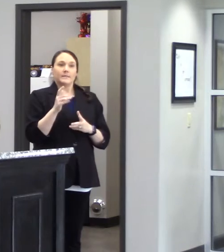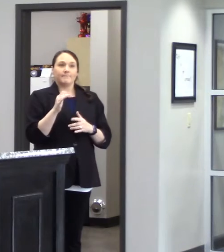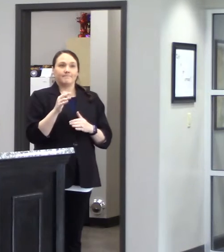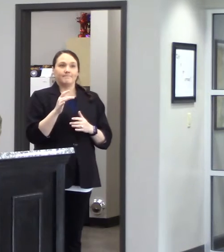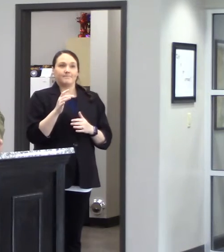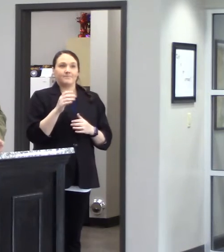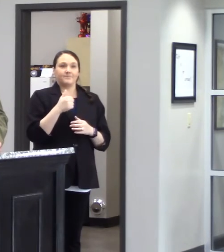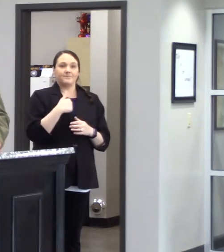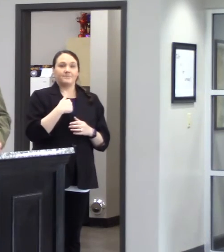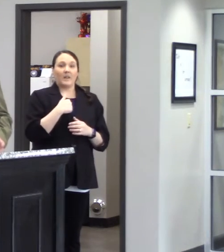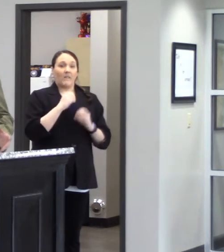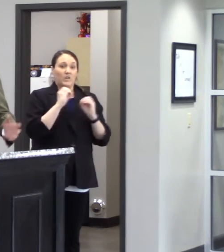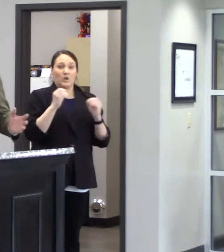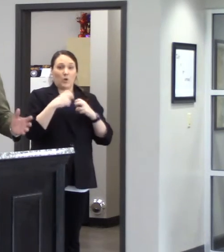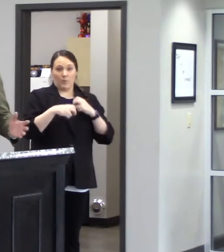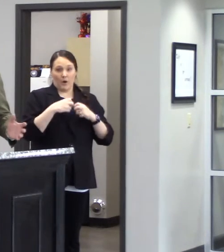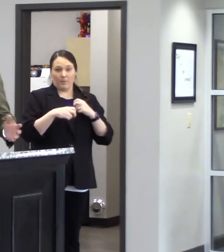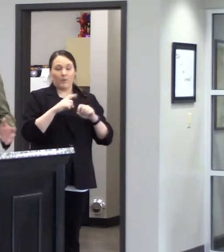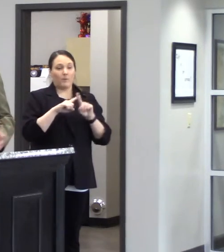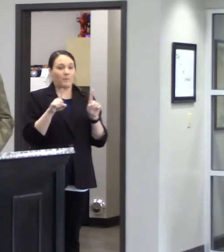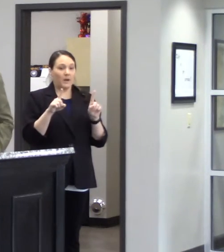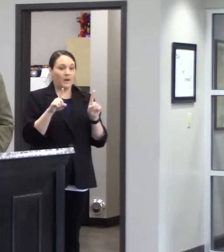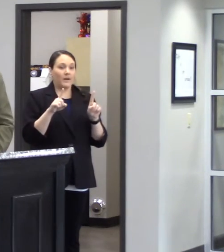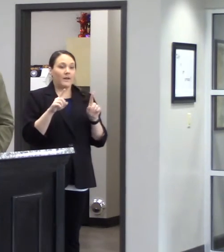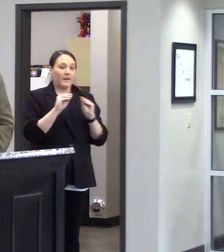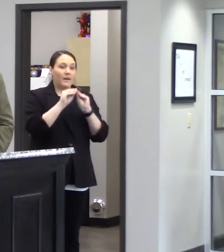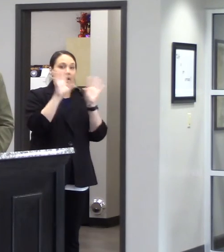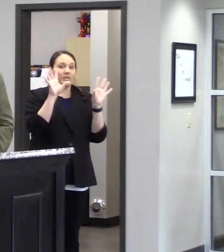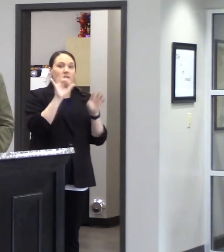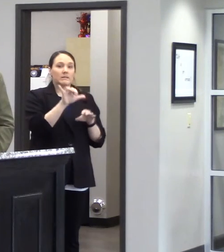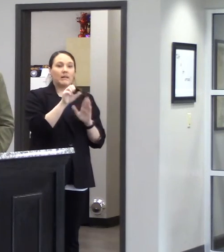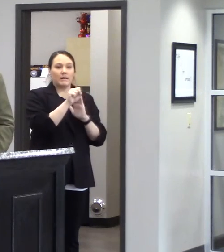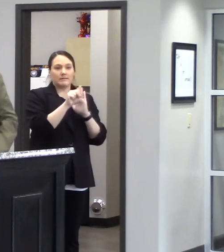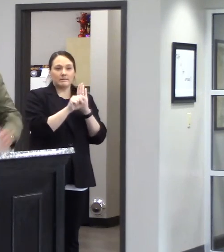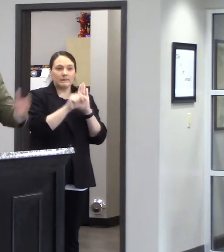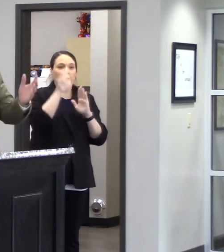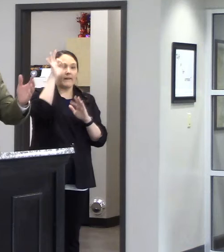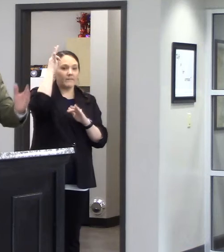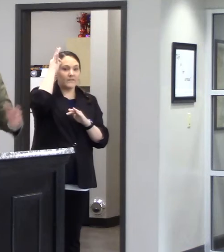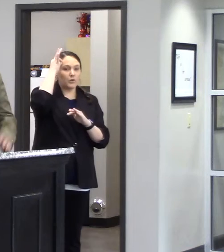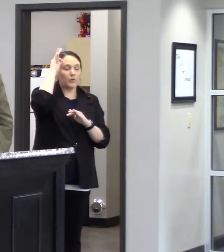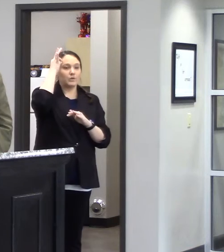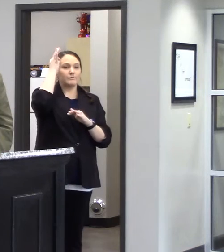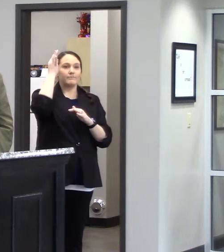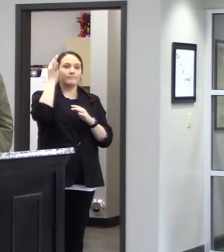i don't have a problem with it but it's obviously that's a state and federal uh